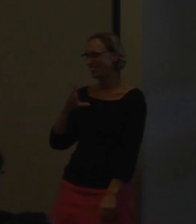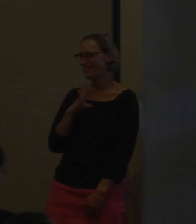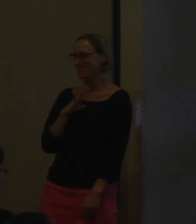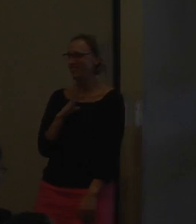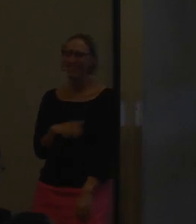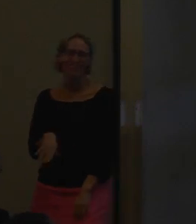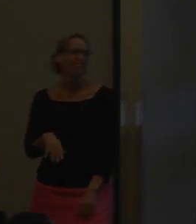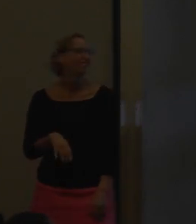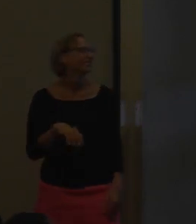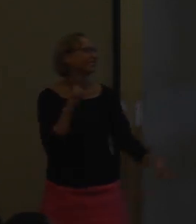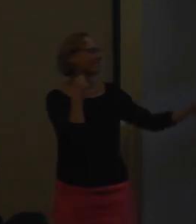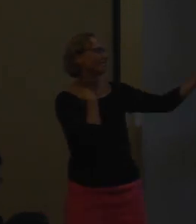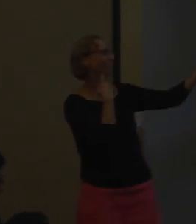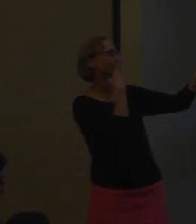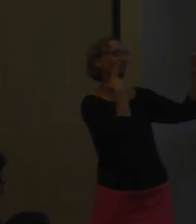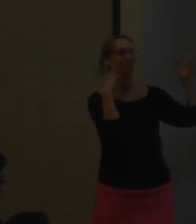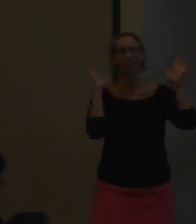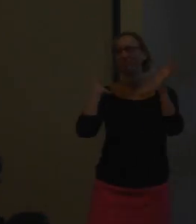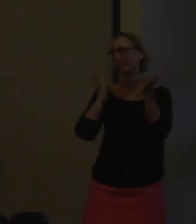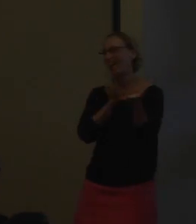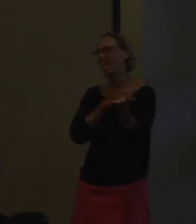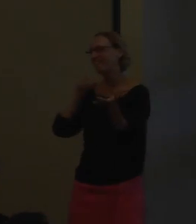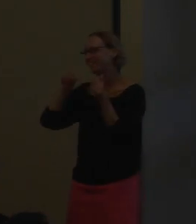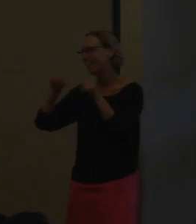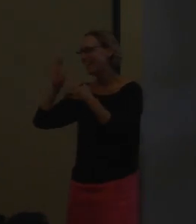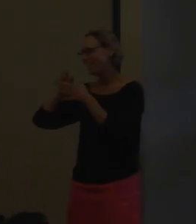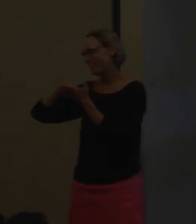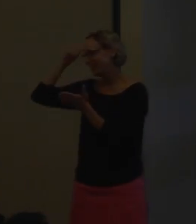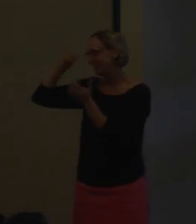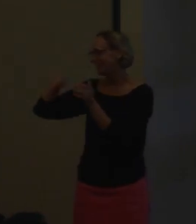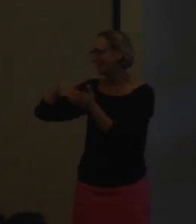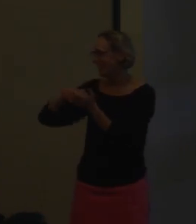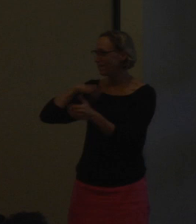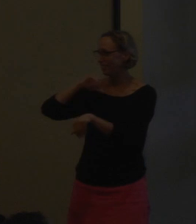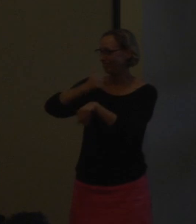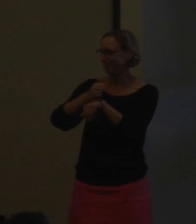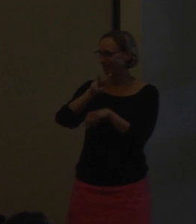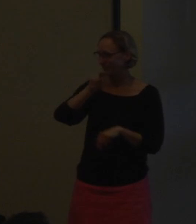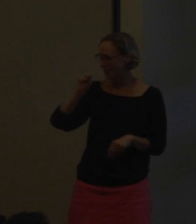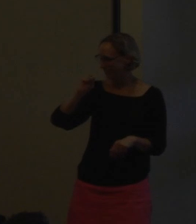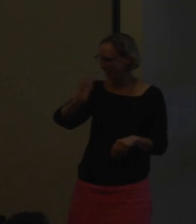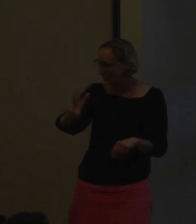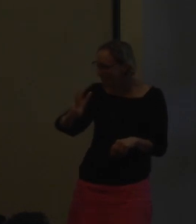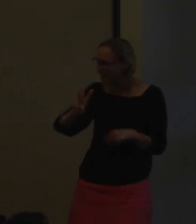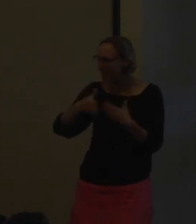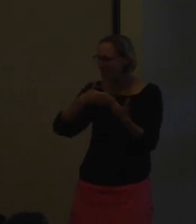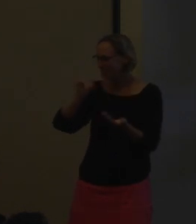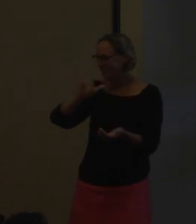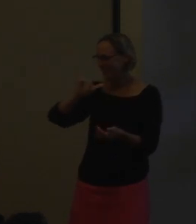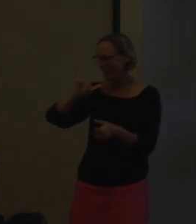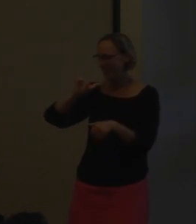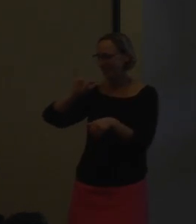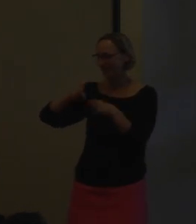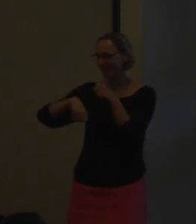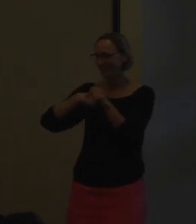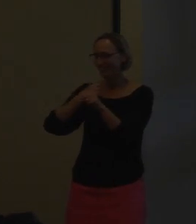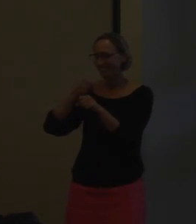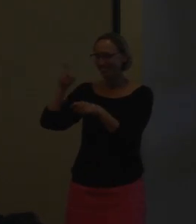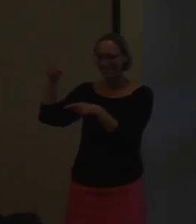reason why I do this. think it's really cool and this is our Science of Learning Center that I founded in 2006